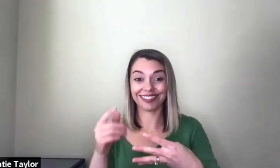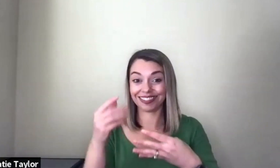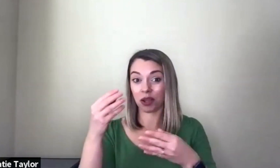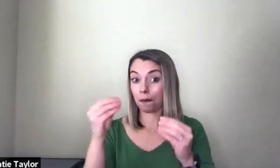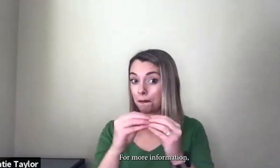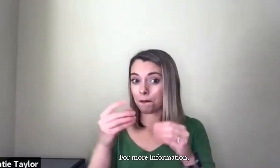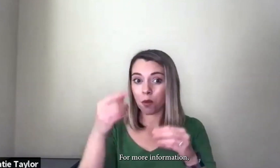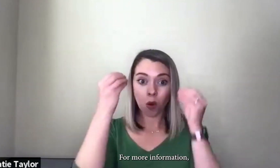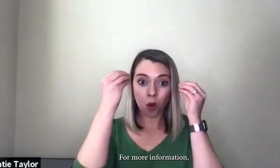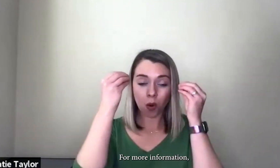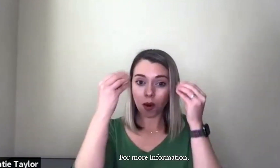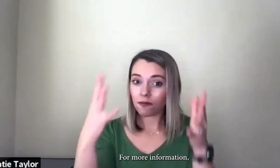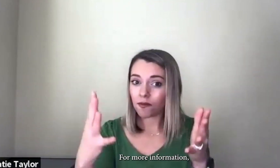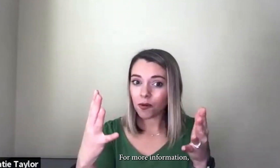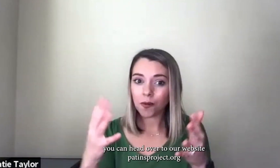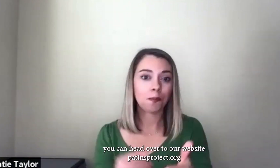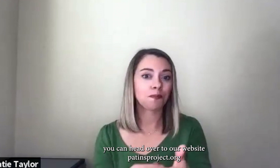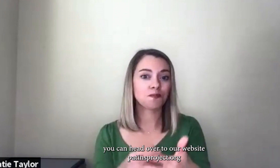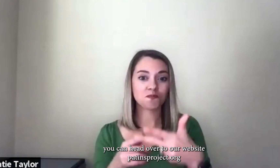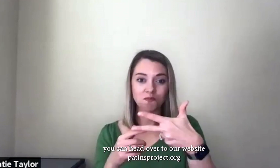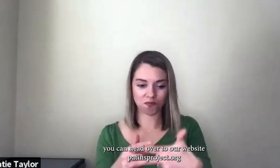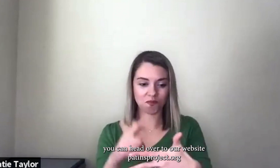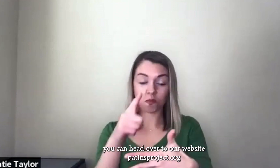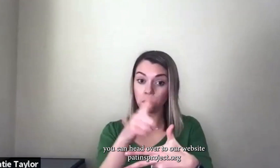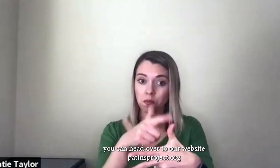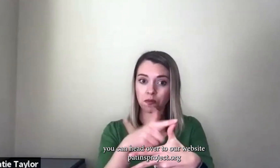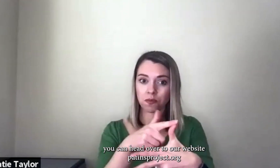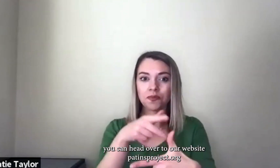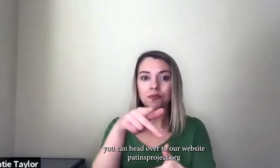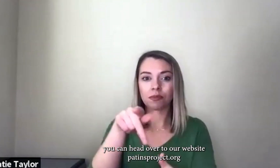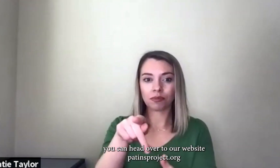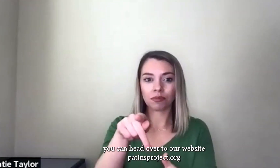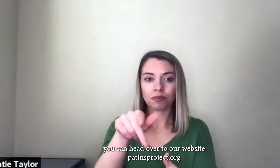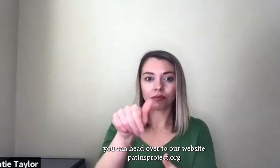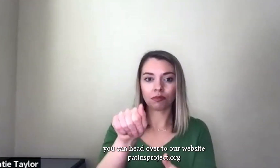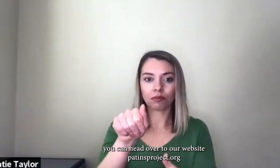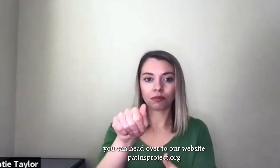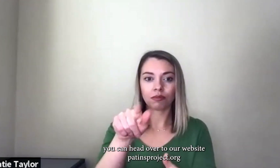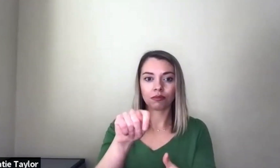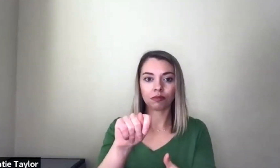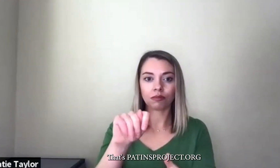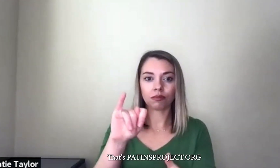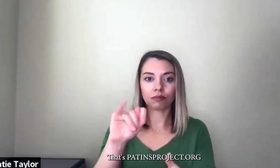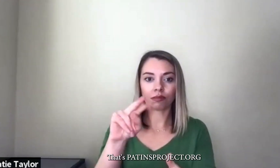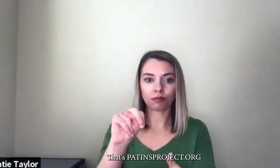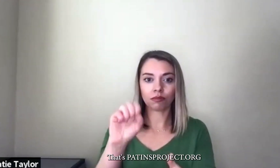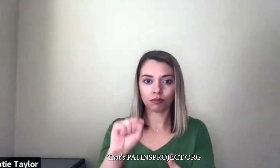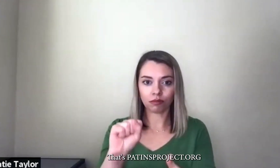For more information, can head over to our website, patentsproject.org, that's p-a-t